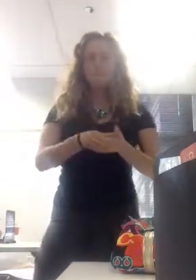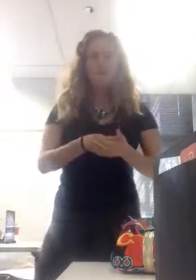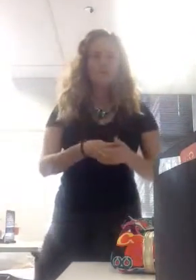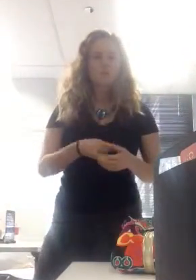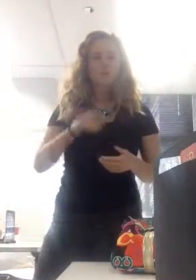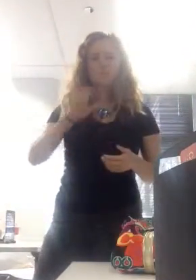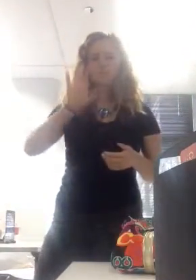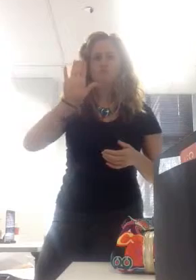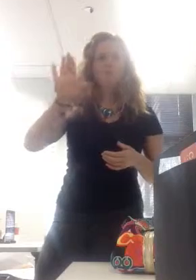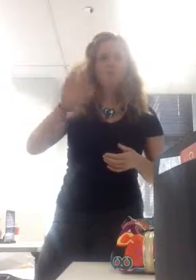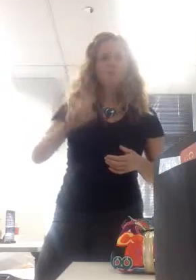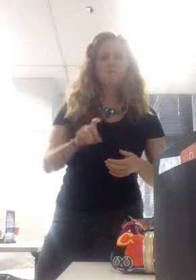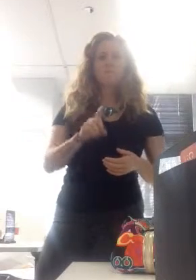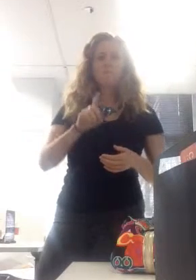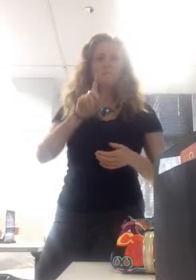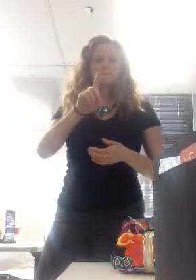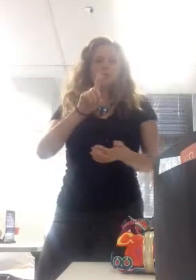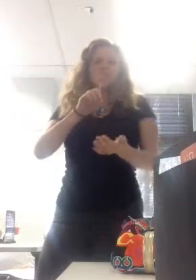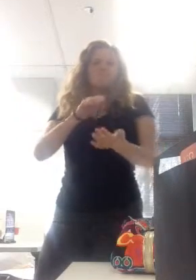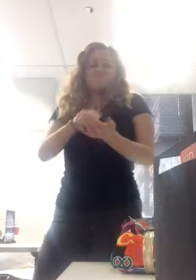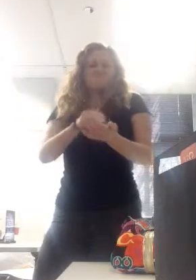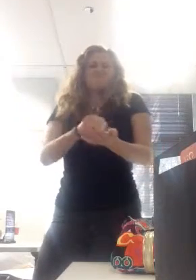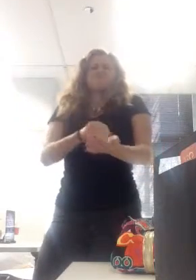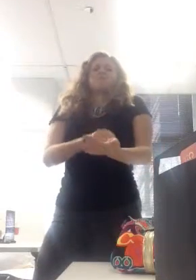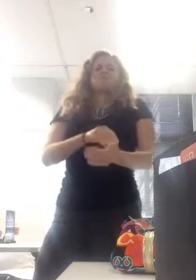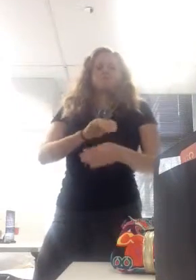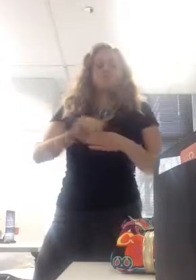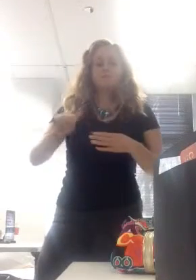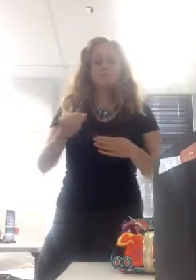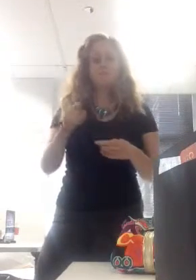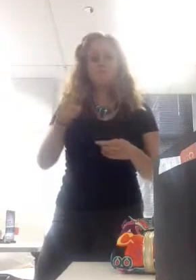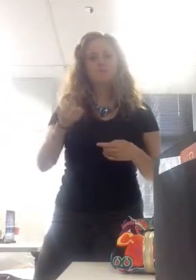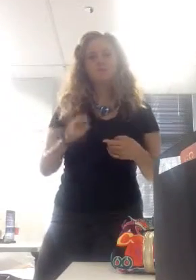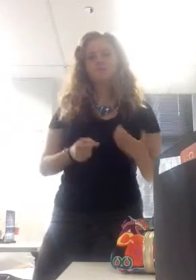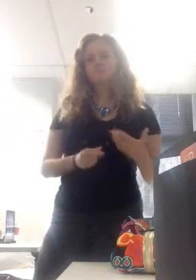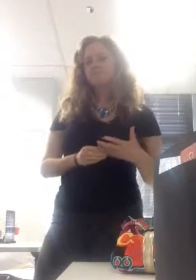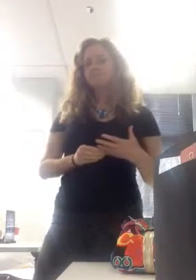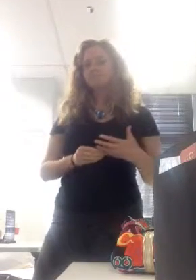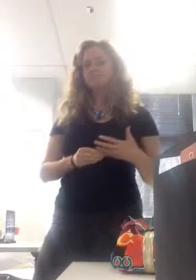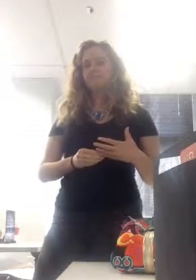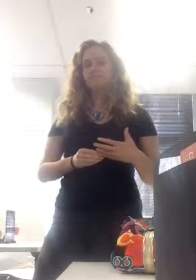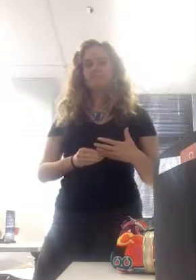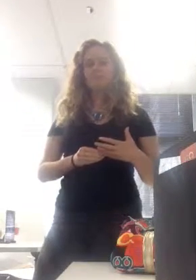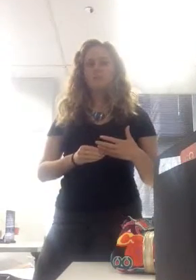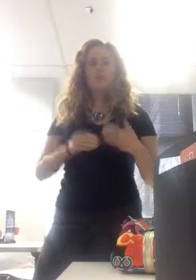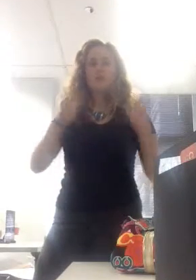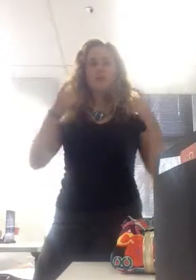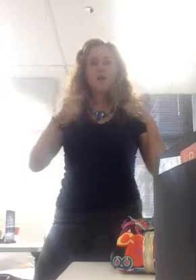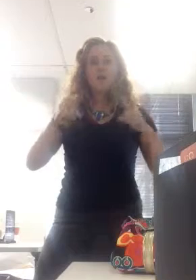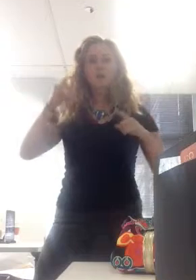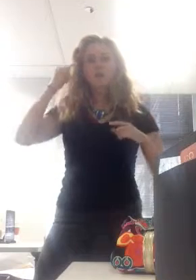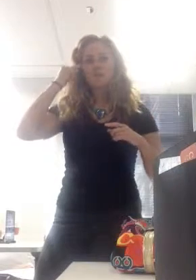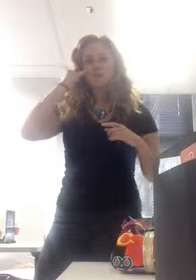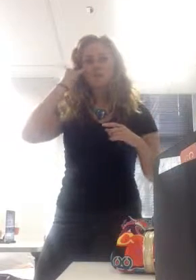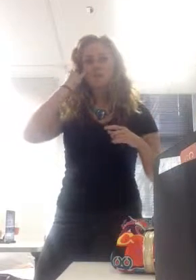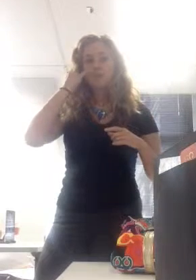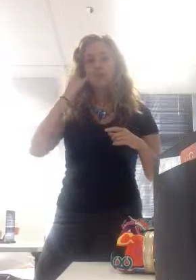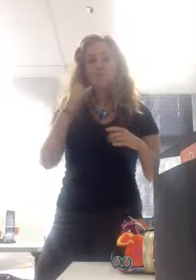much not regulating at all. If you make a toy that blows up in these spaces, what's going to happen? Well, in today's